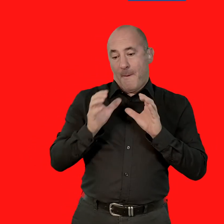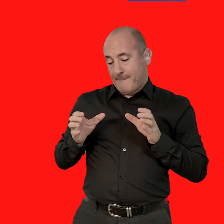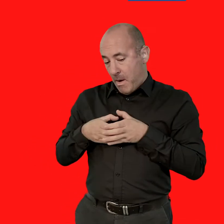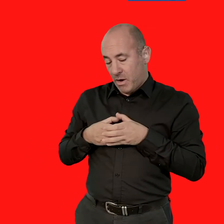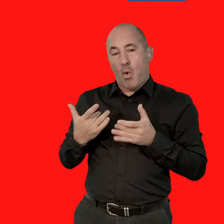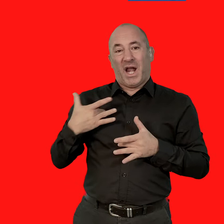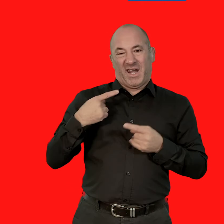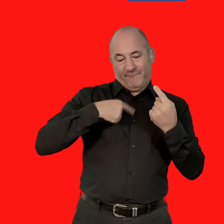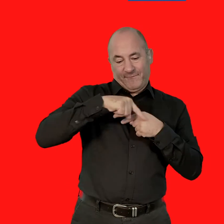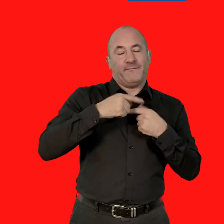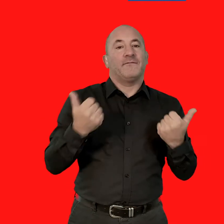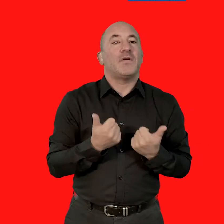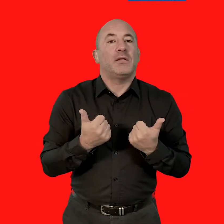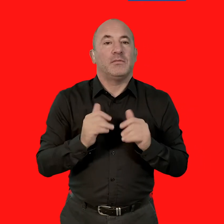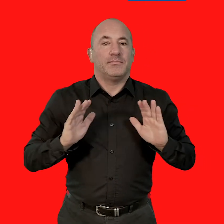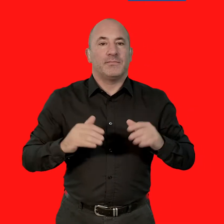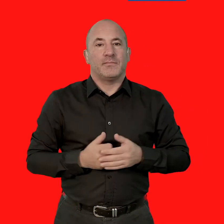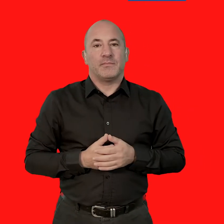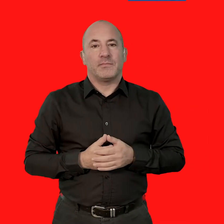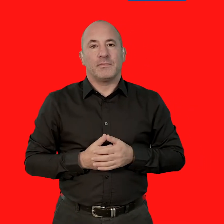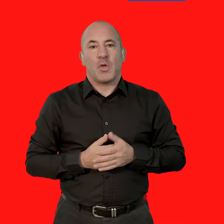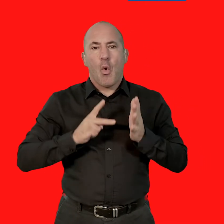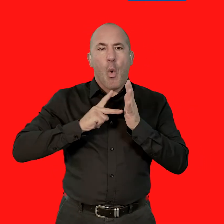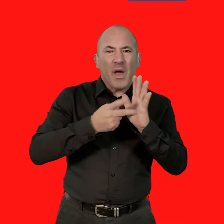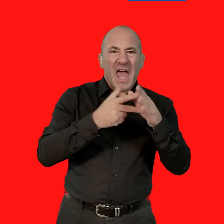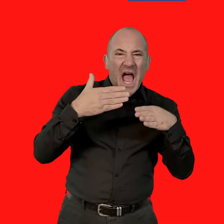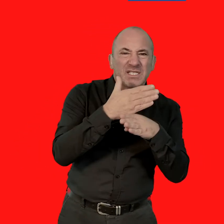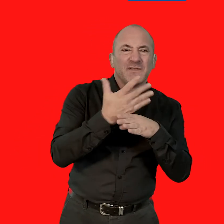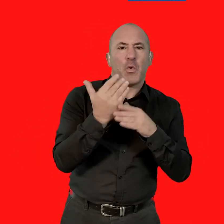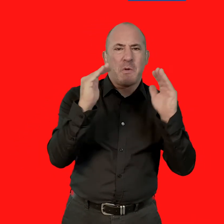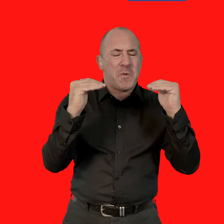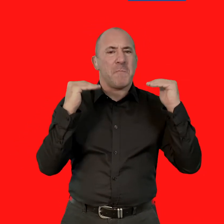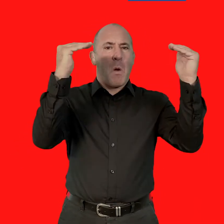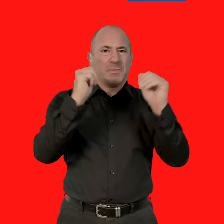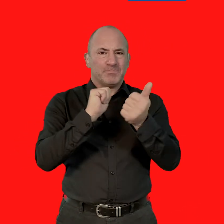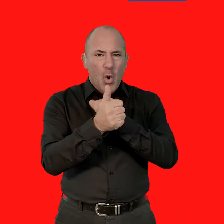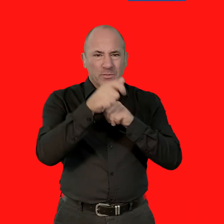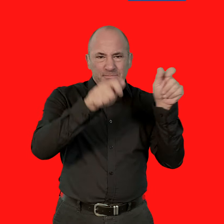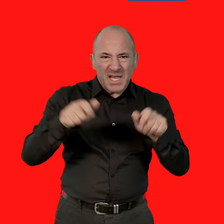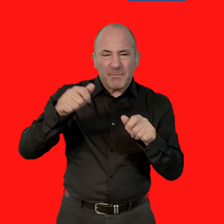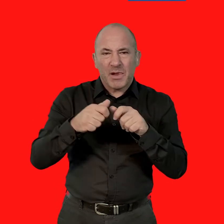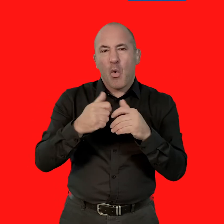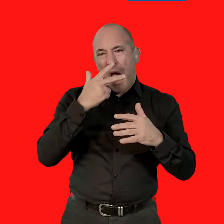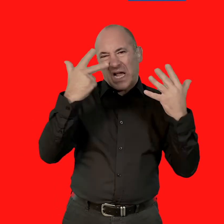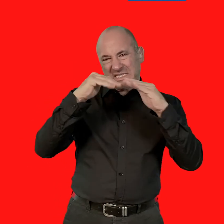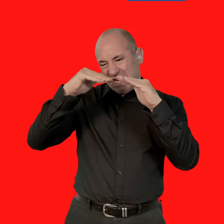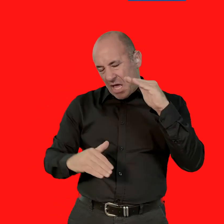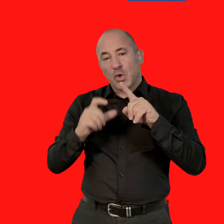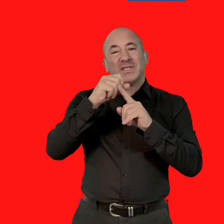unless with your household or bubble. Organised activities for elite athletes, under-18s and